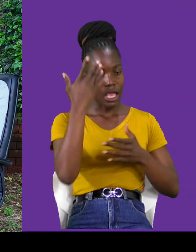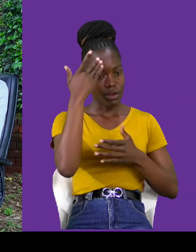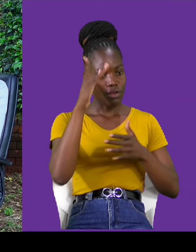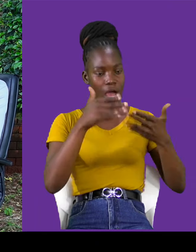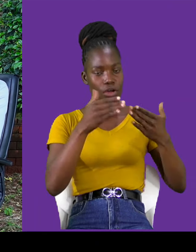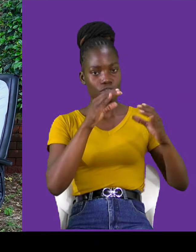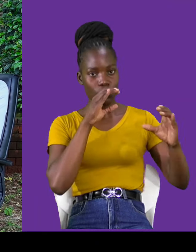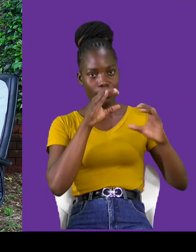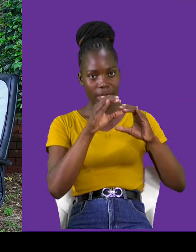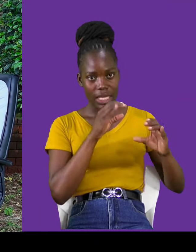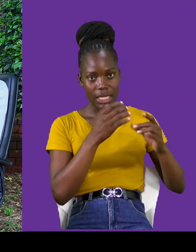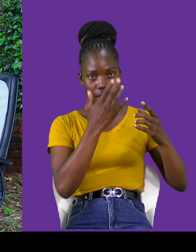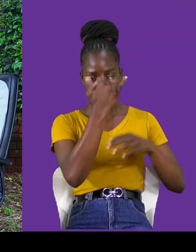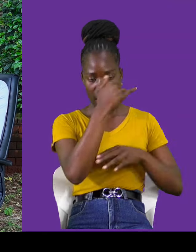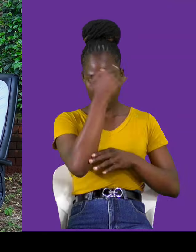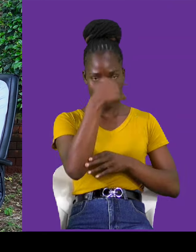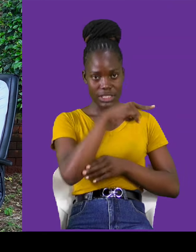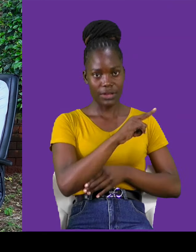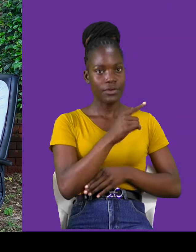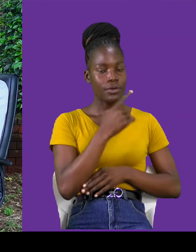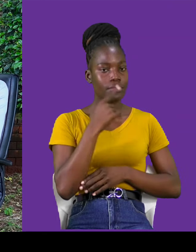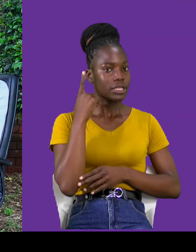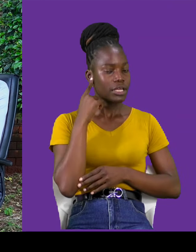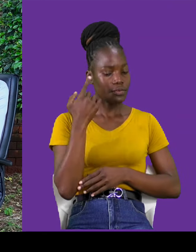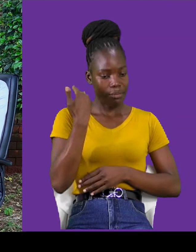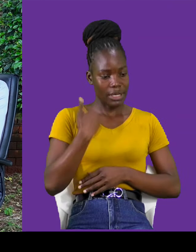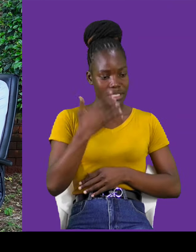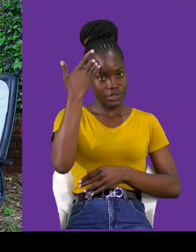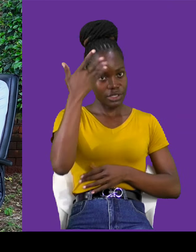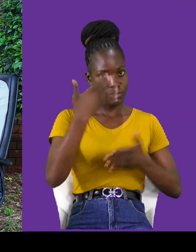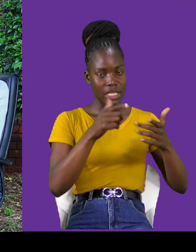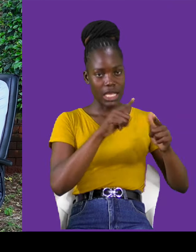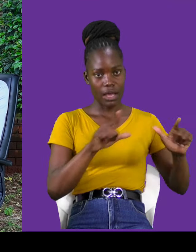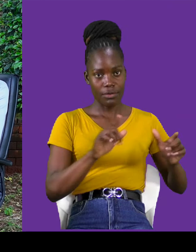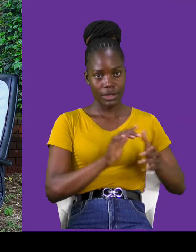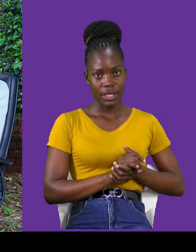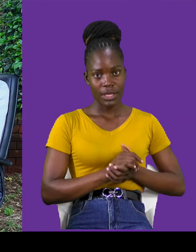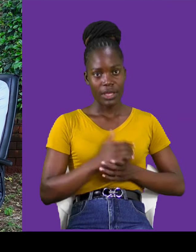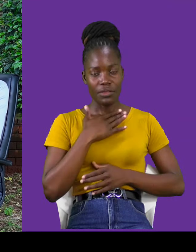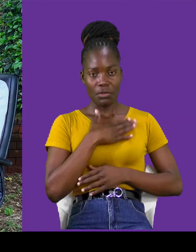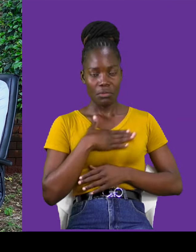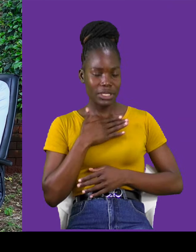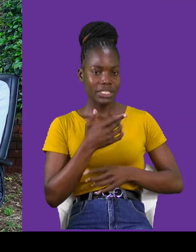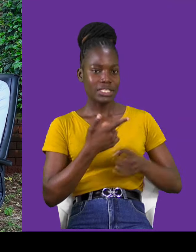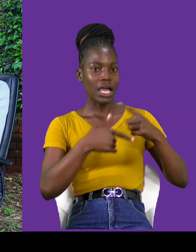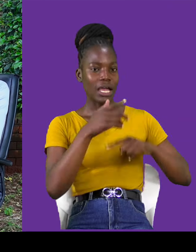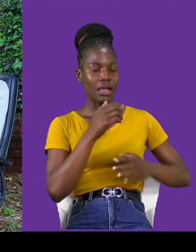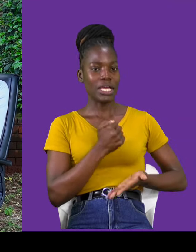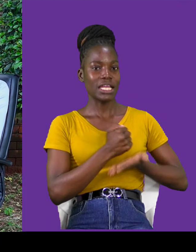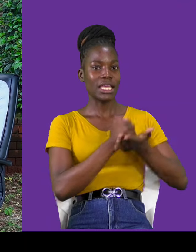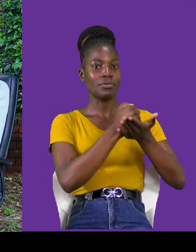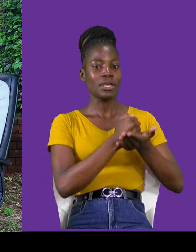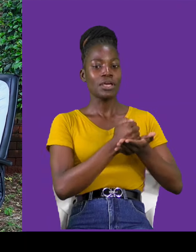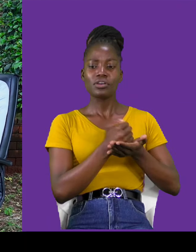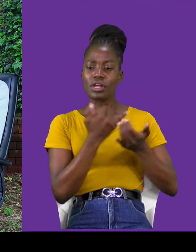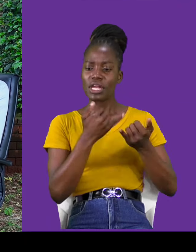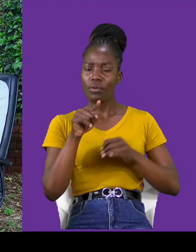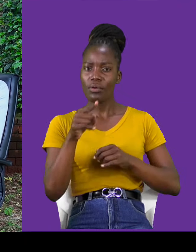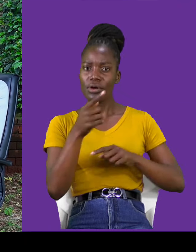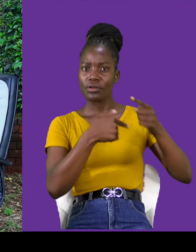session, because he's deaf, and he's using sign language. Look, mind coming. So, will you come? And you can say, hey, let's can do it.